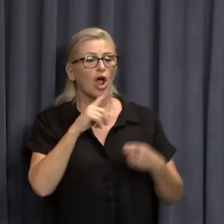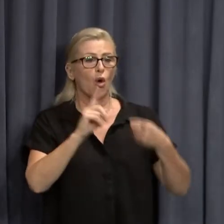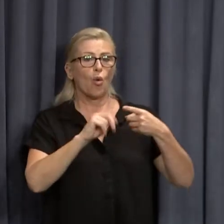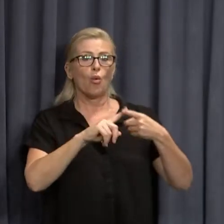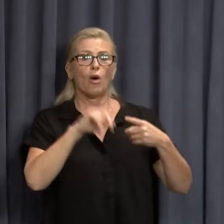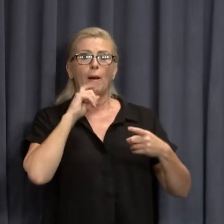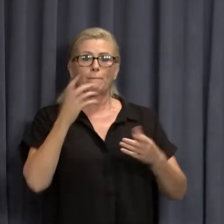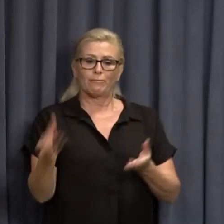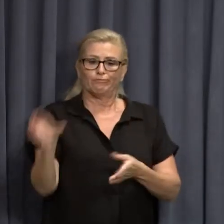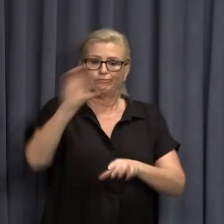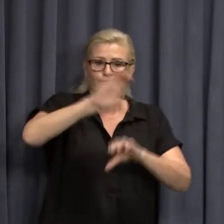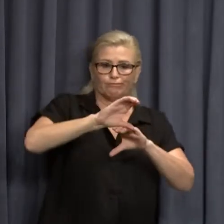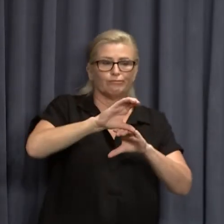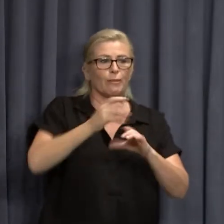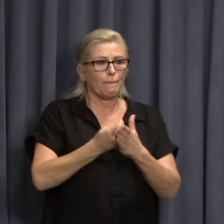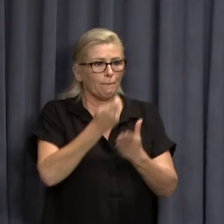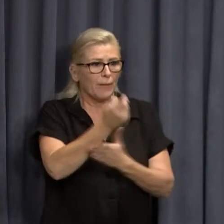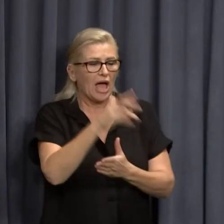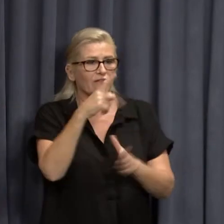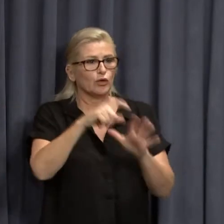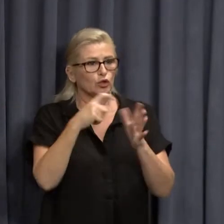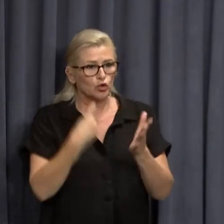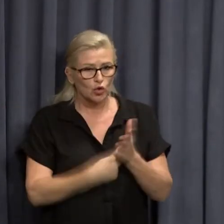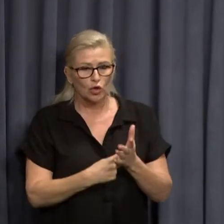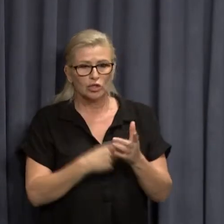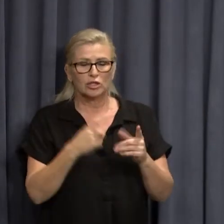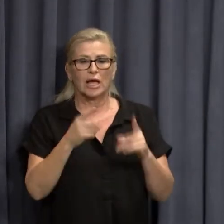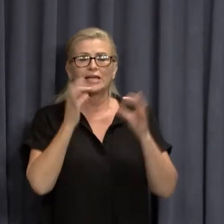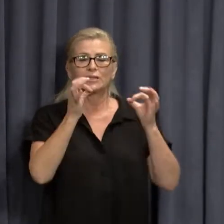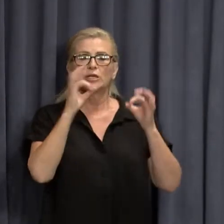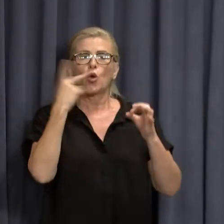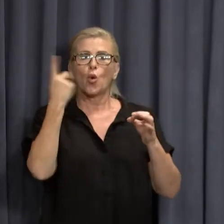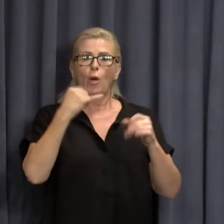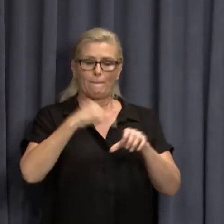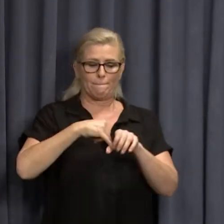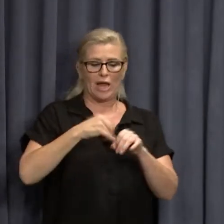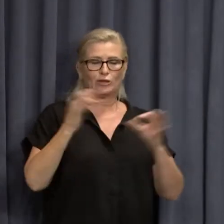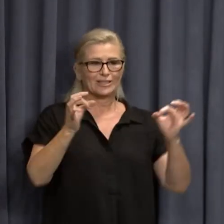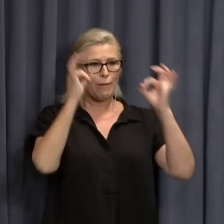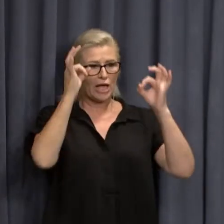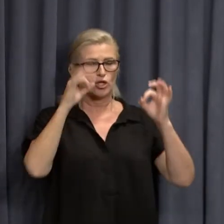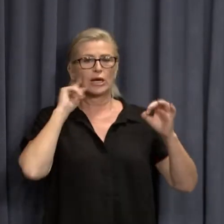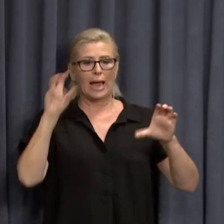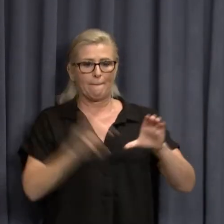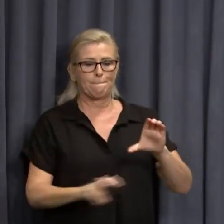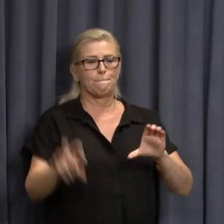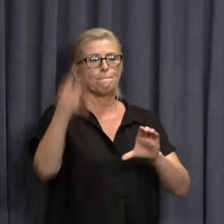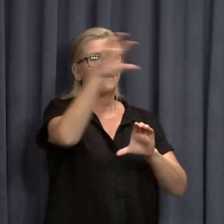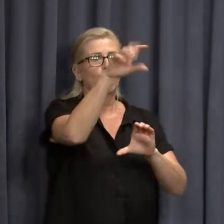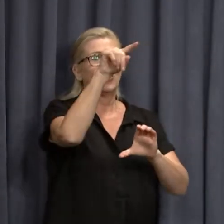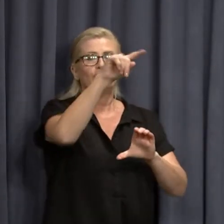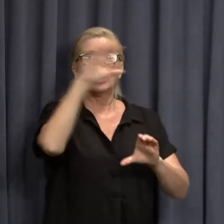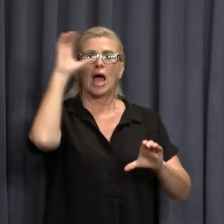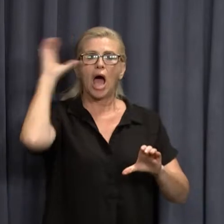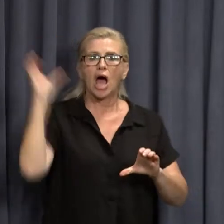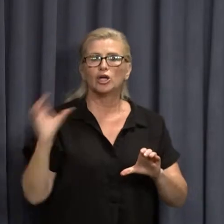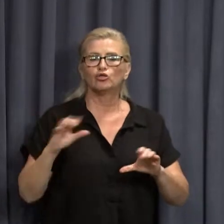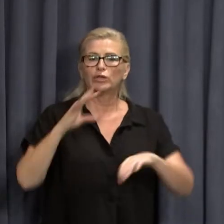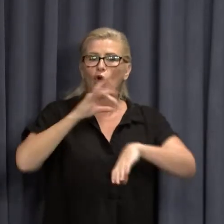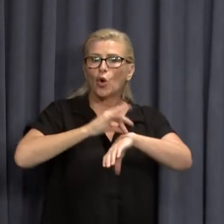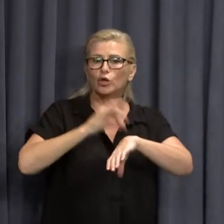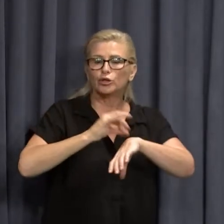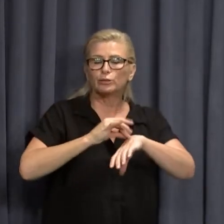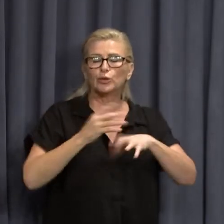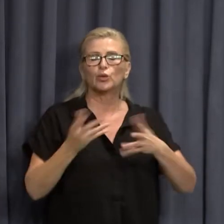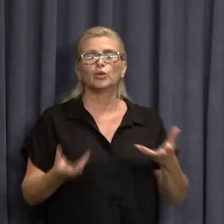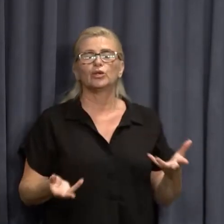generous incentives to doctors and nursing, particularly to medical specialists, to relocate into regional hospitals and regional areas.